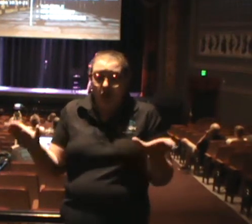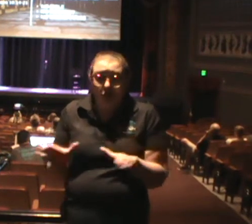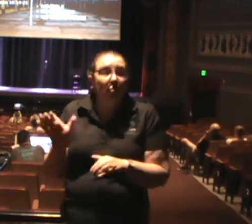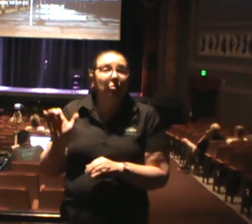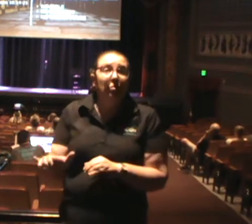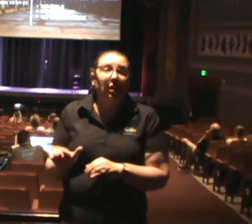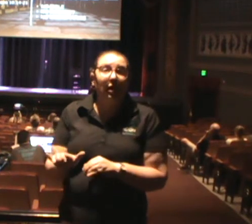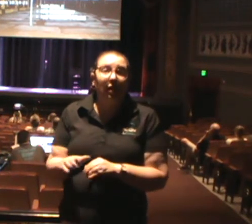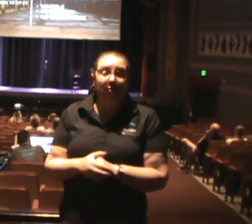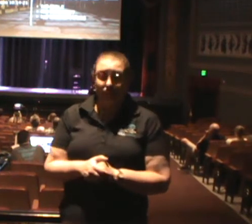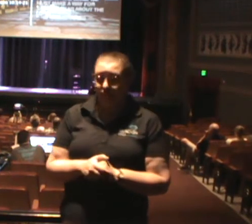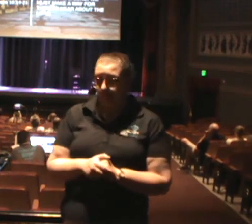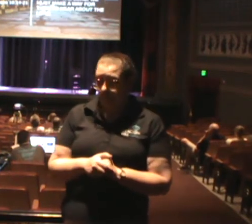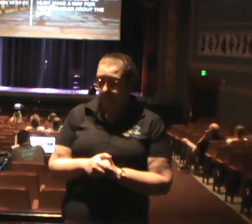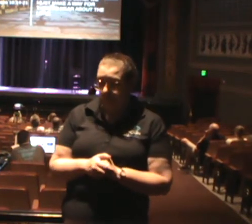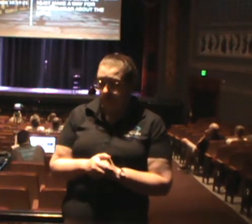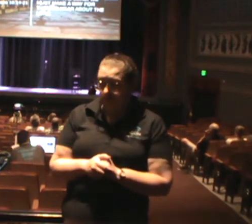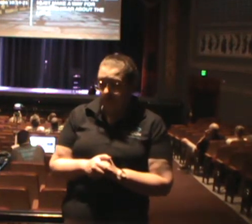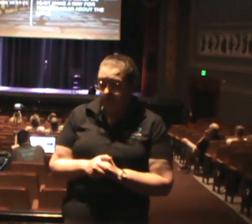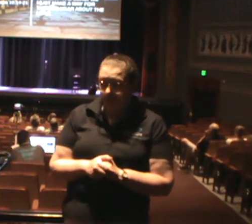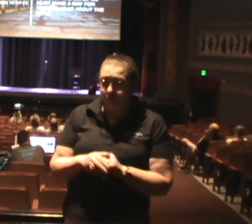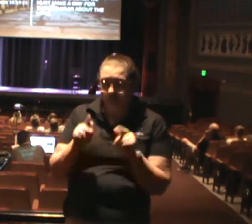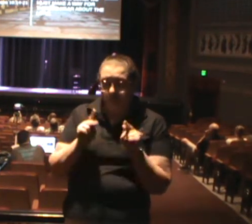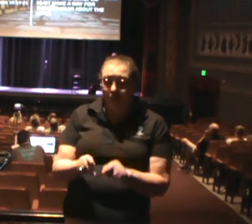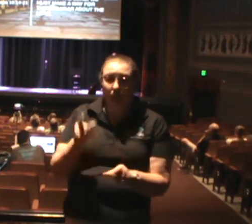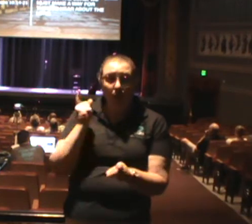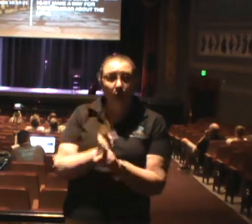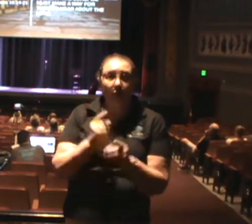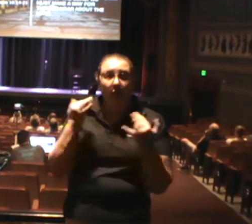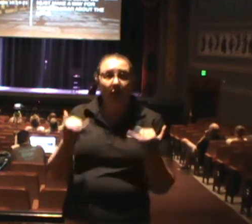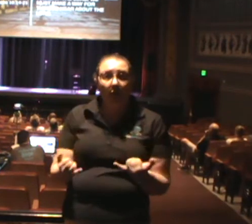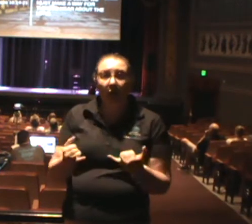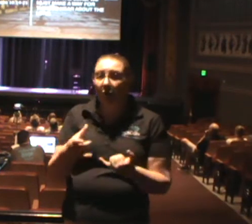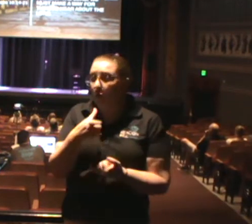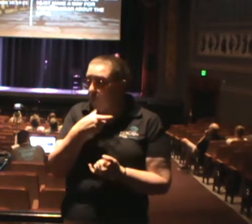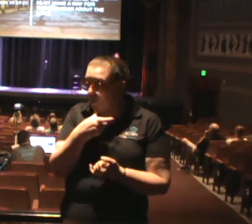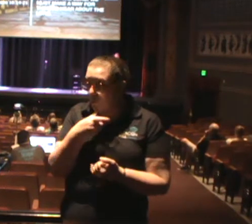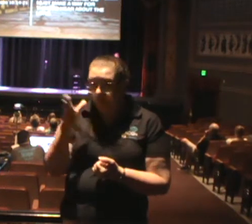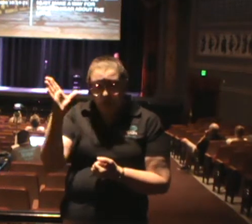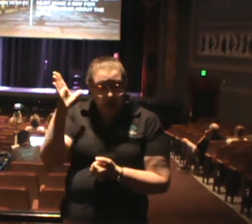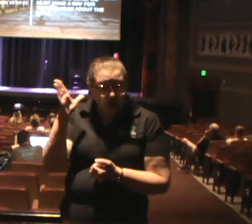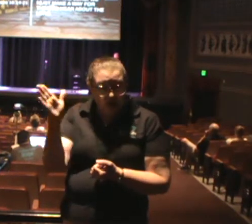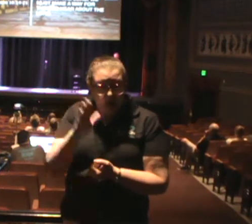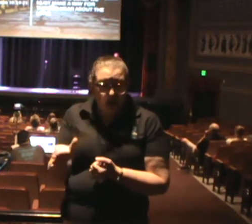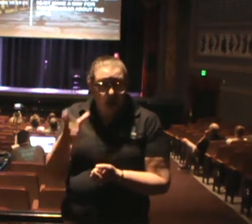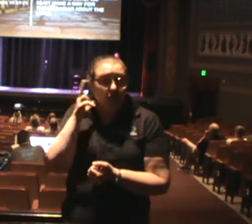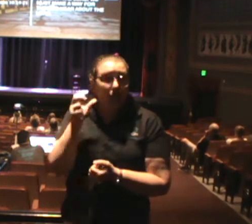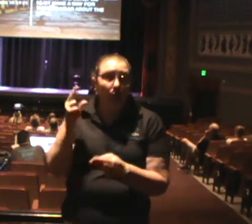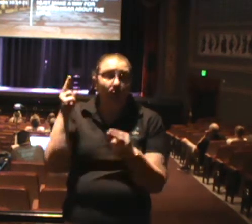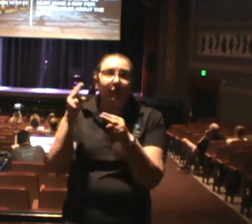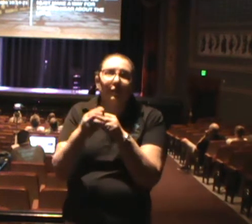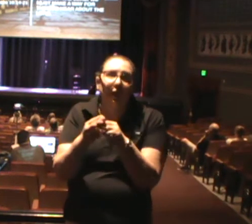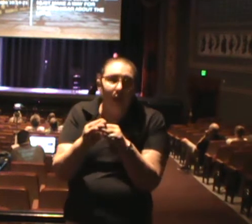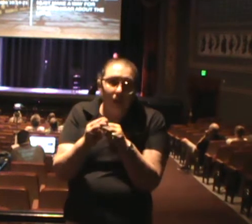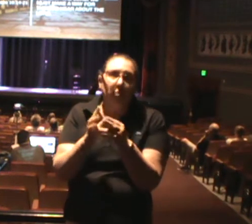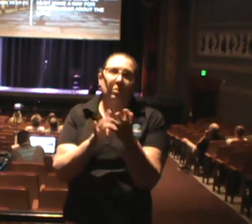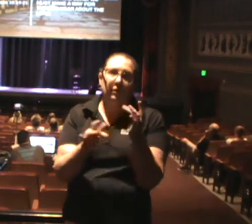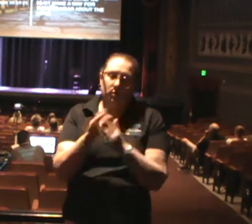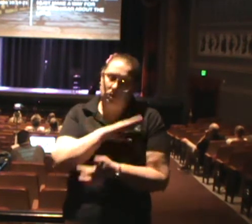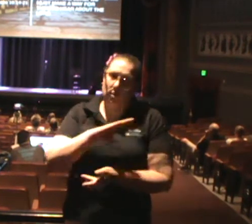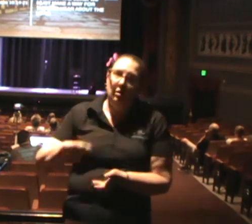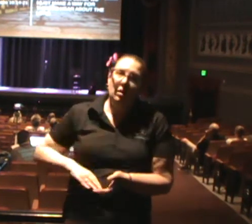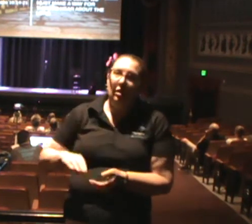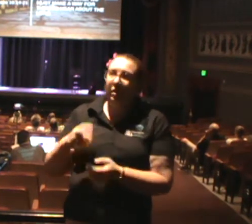gospel of Jesus Christ. There are people right now that have never even heard the name of Jesus Christ. Matter of fact, this would shock you